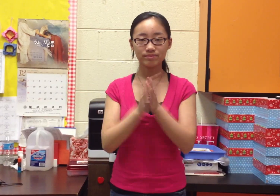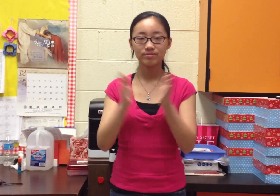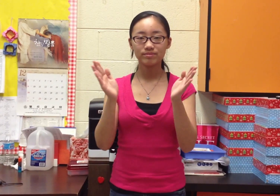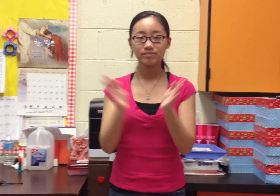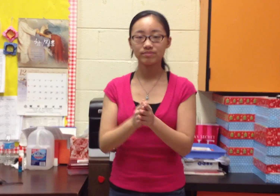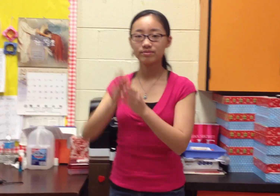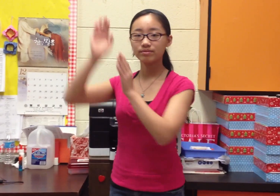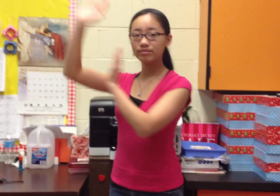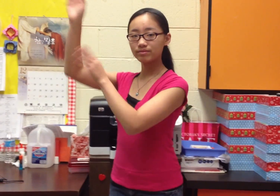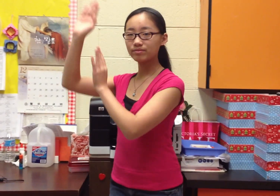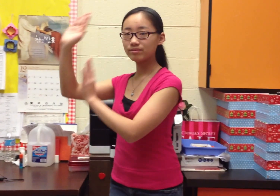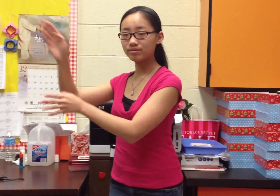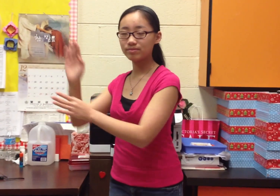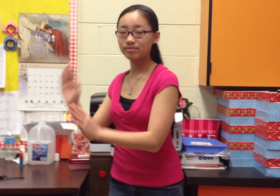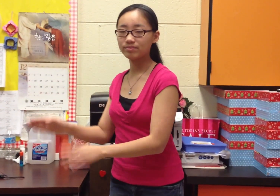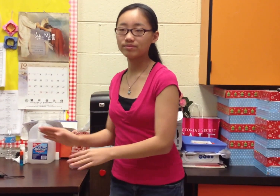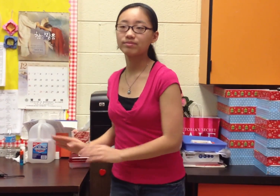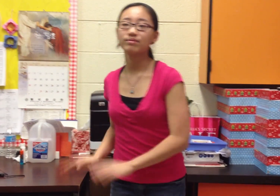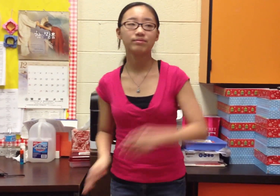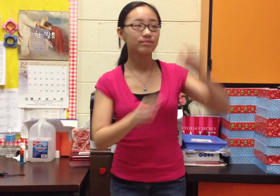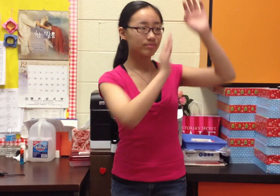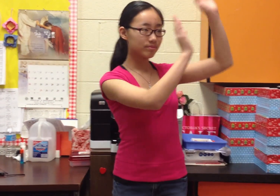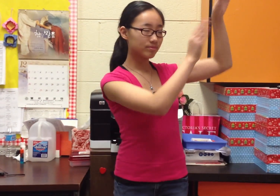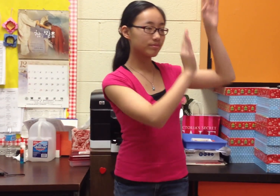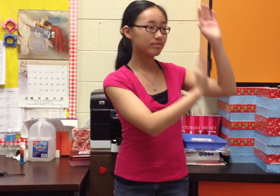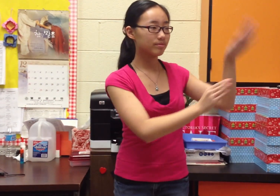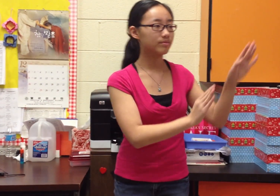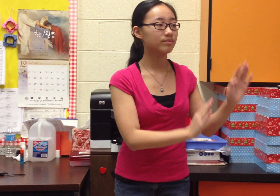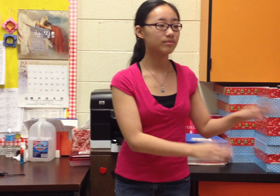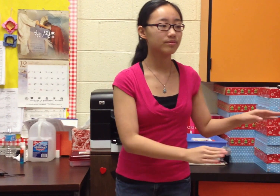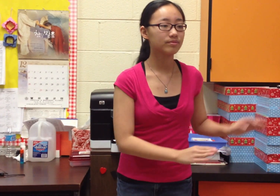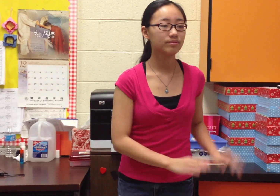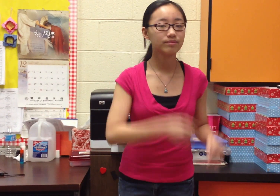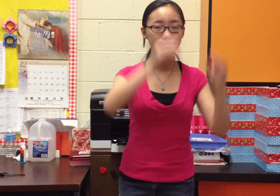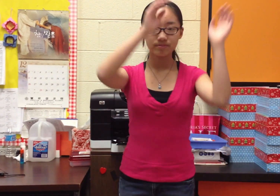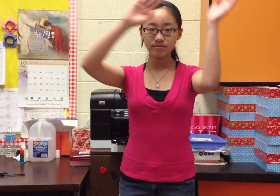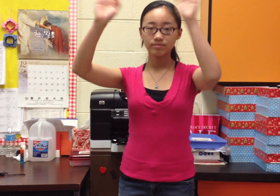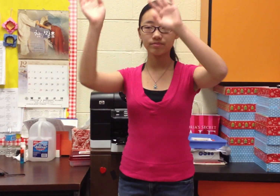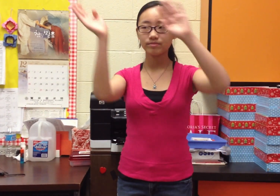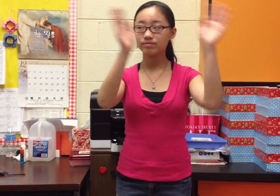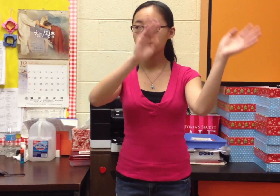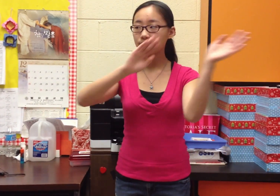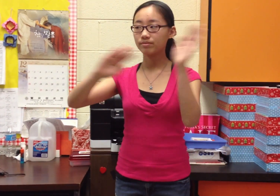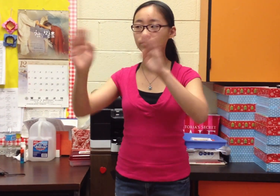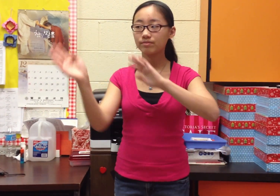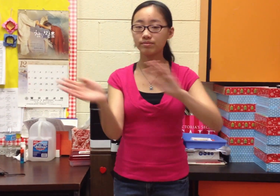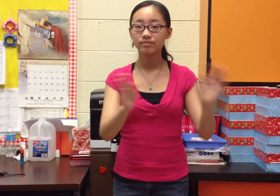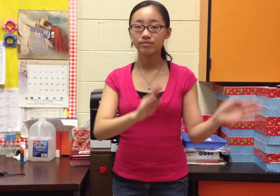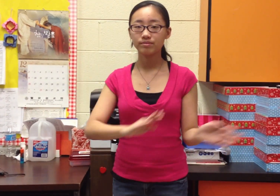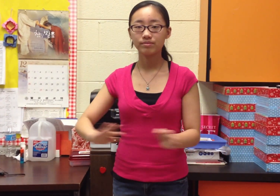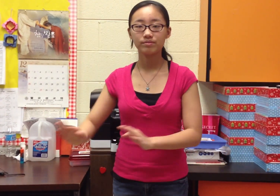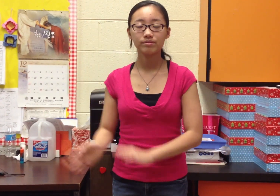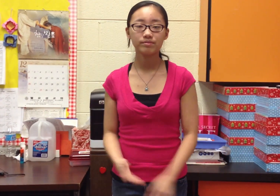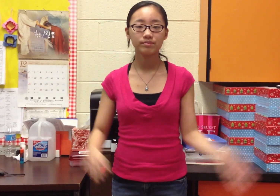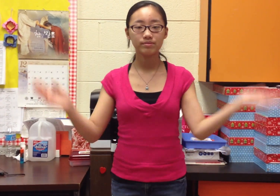kingdom He come from the glory He come from the glorious